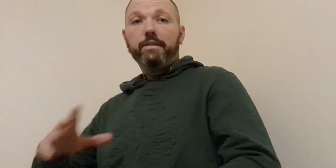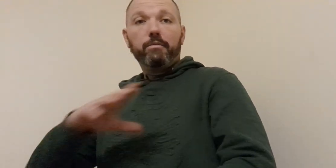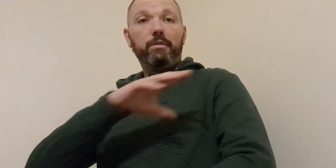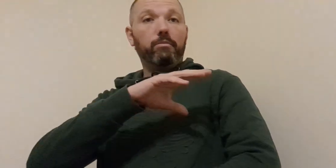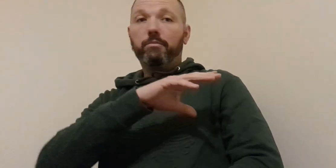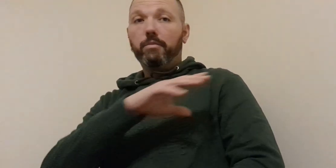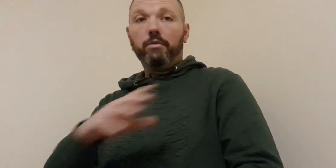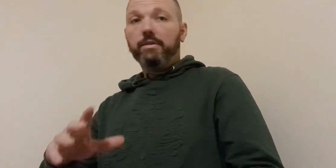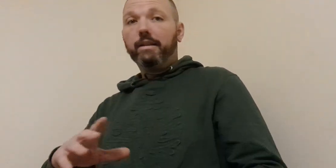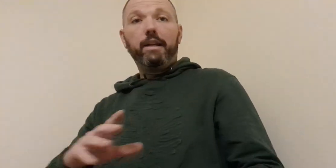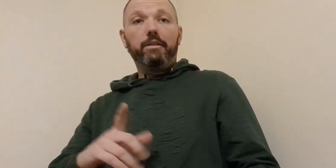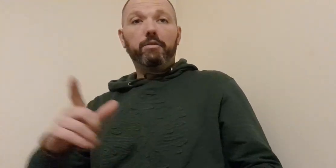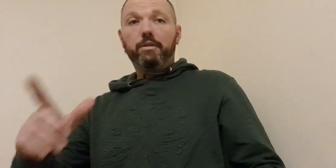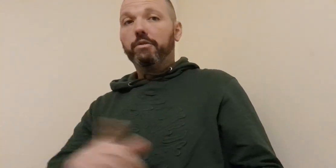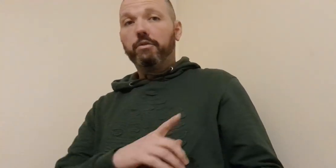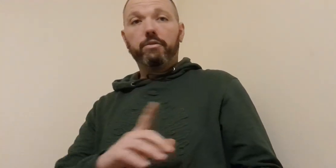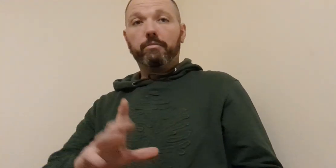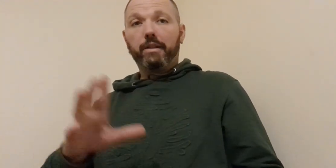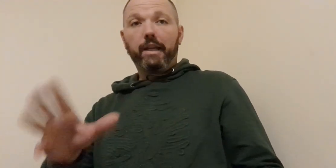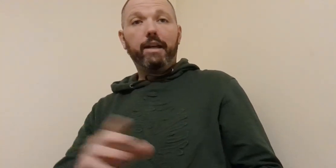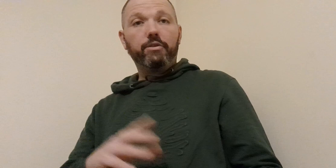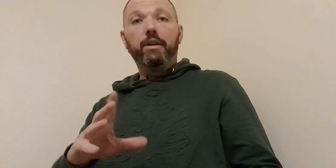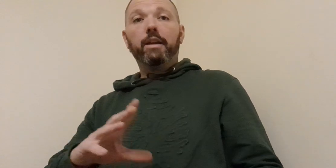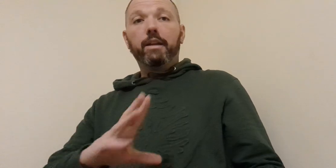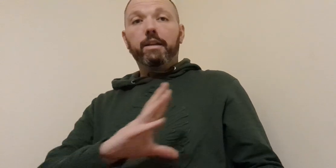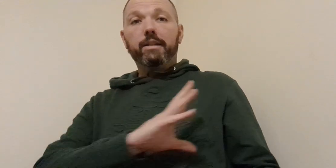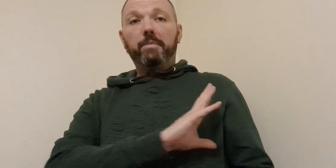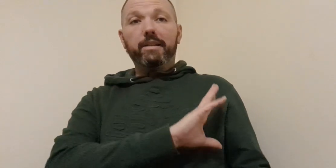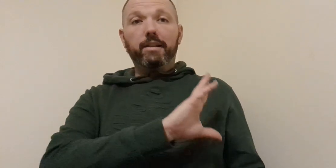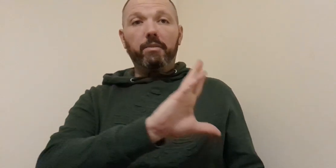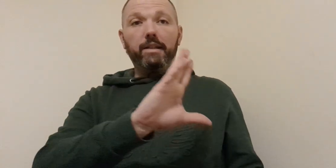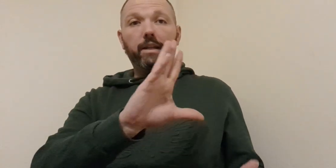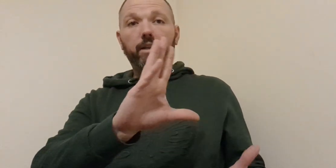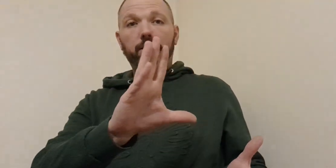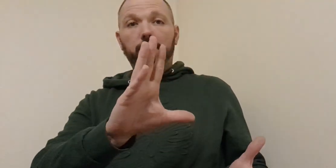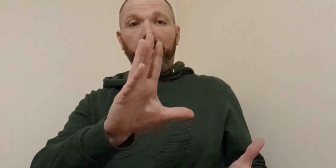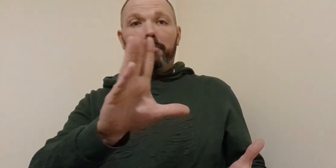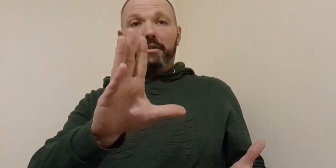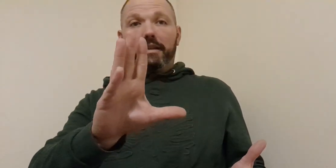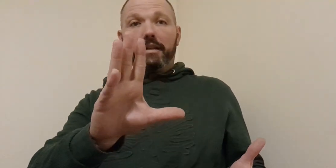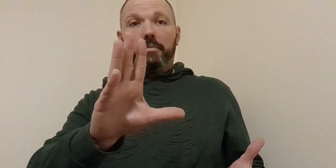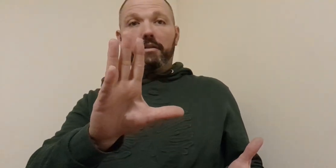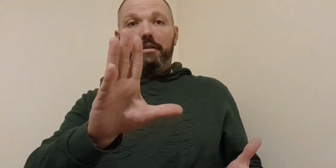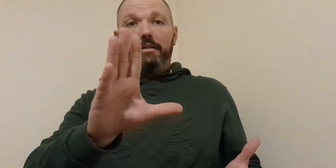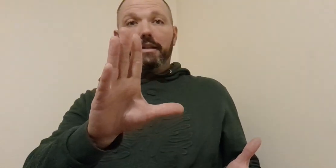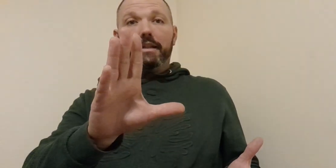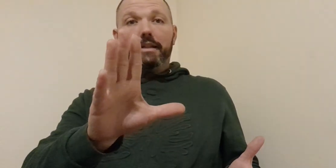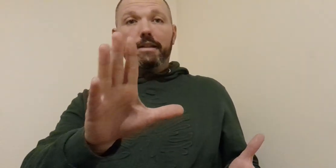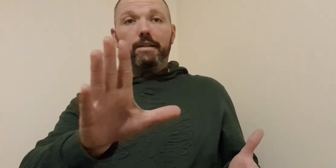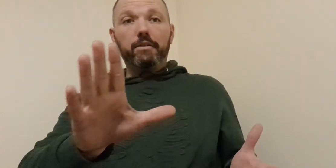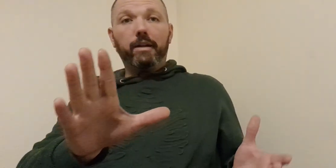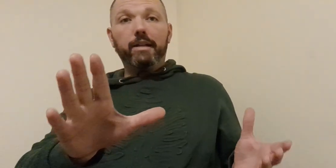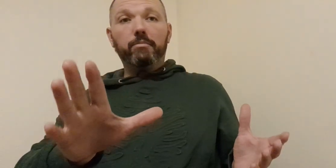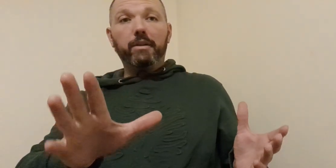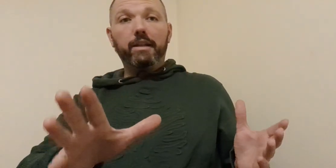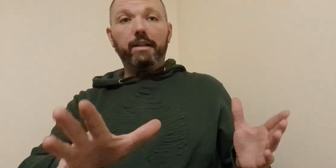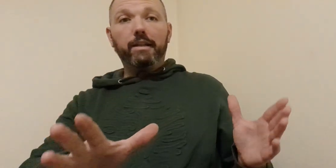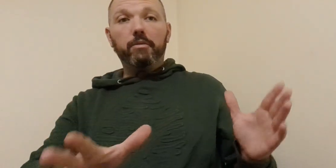let's say when using that like in conjunction with a catch is basically by taking like with that particular the leading let's say like go hand bringing it down